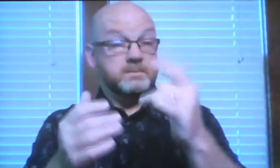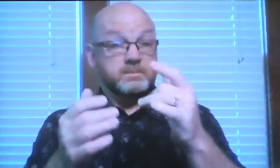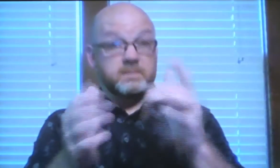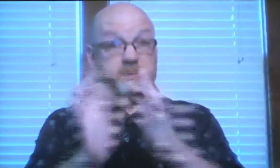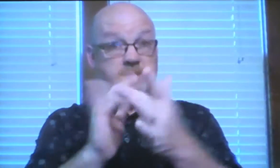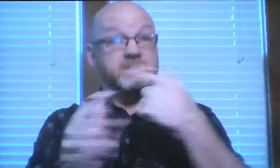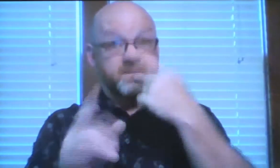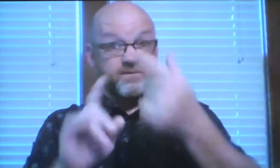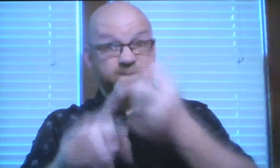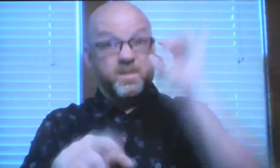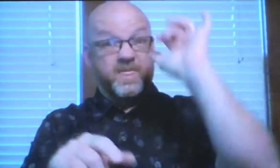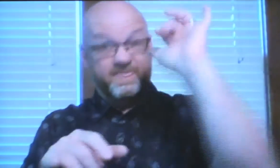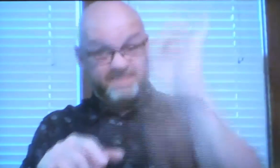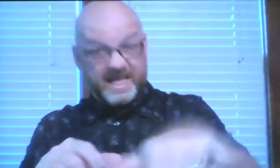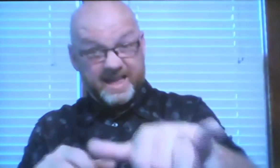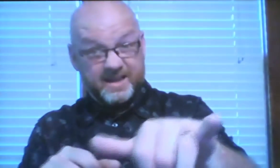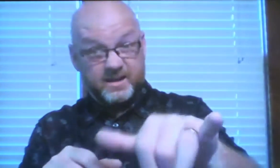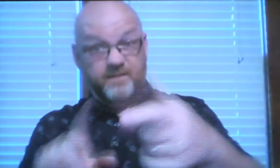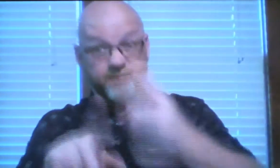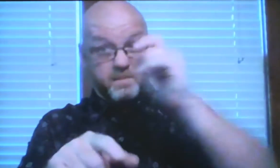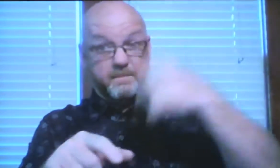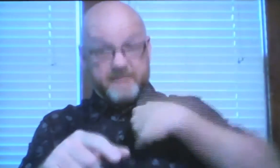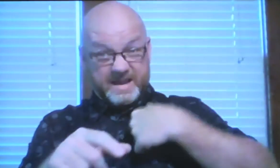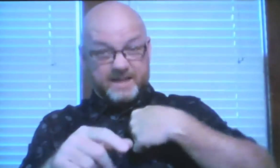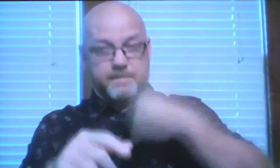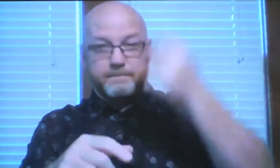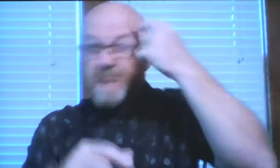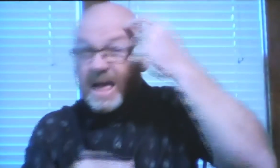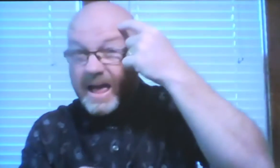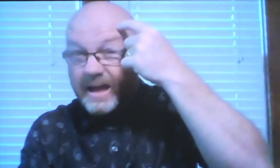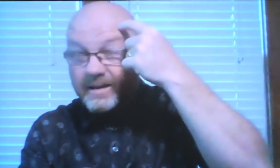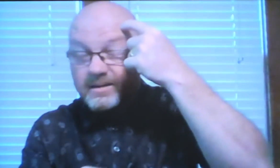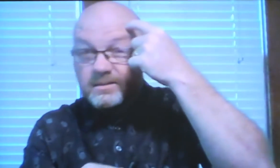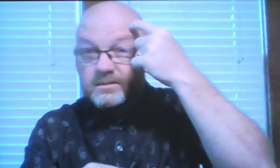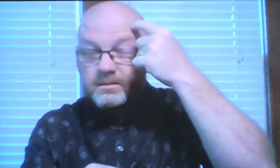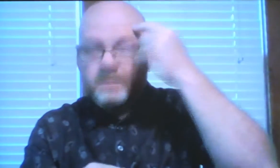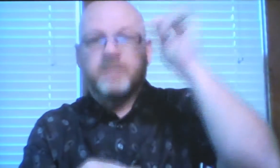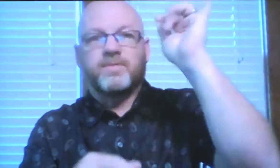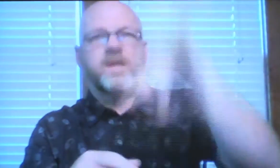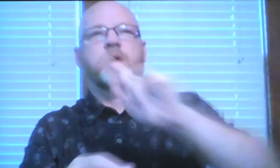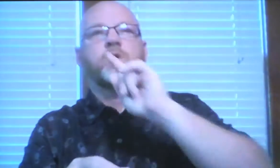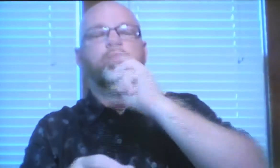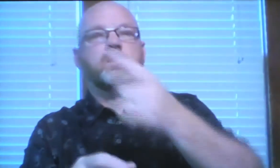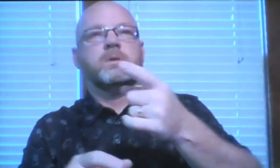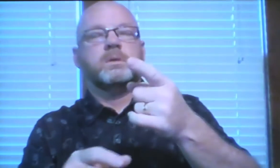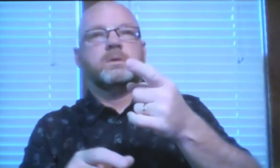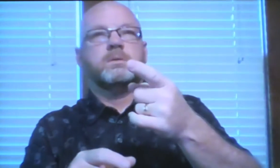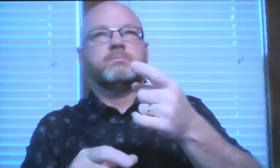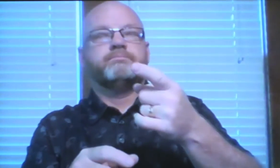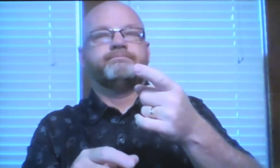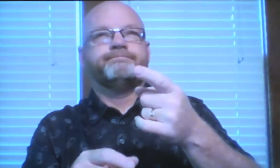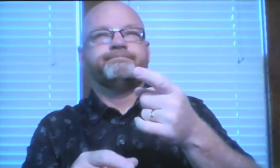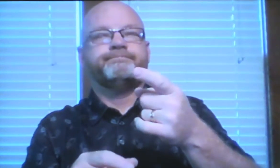And the reason is because the Bible tells us from our minds. Is in our and